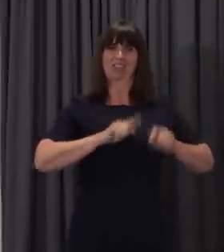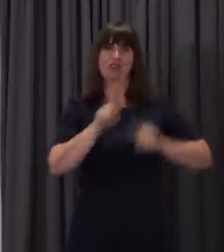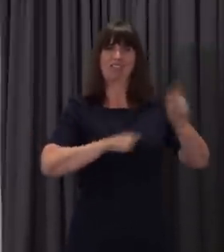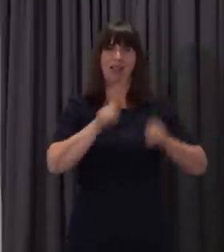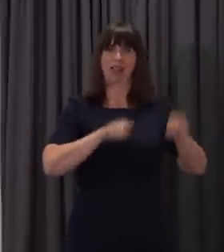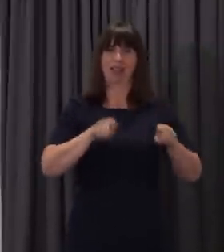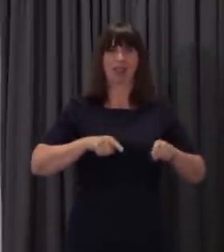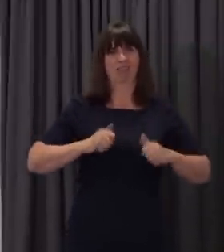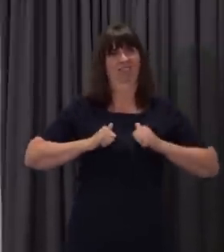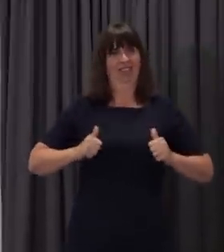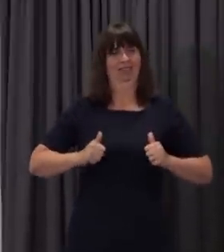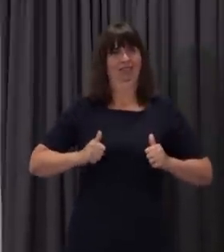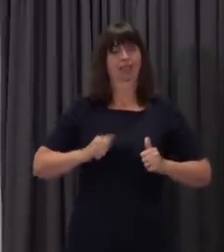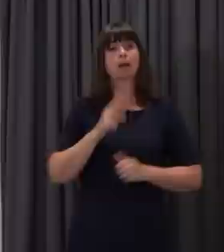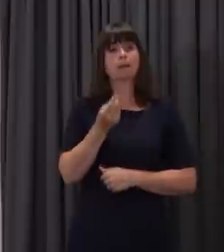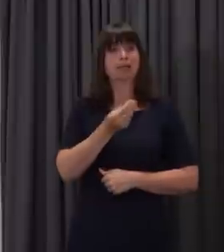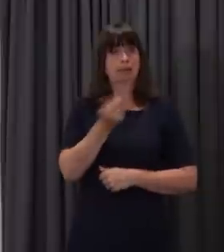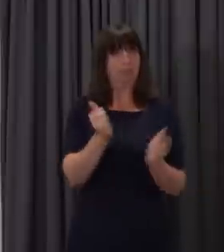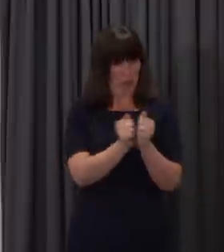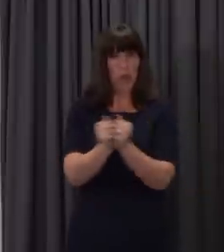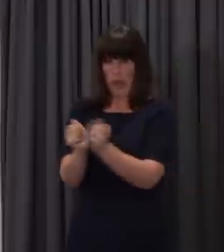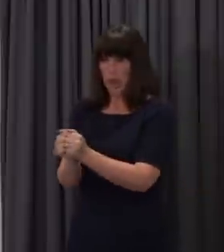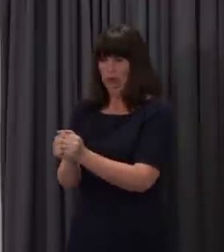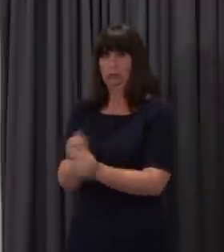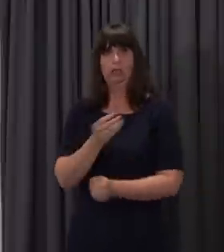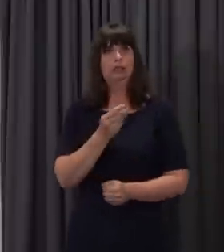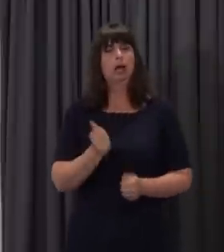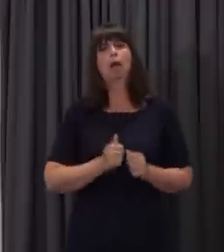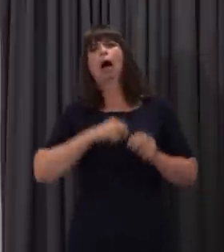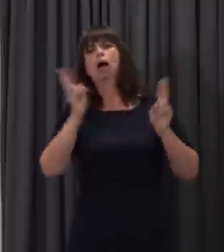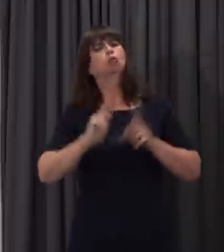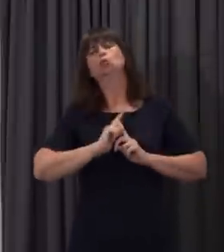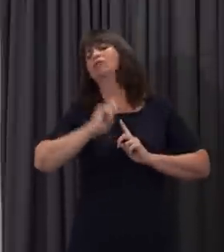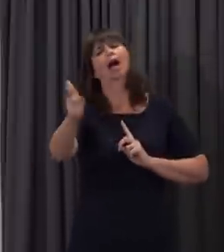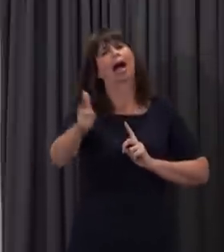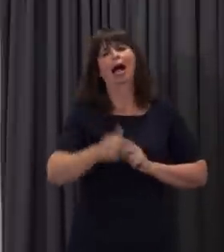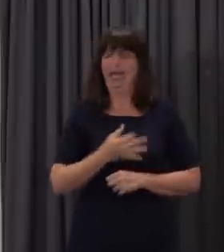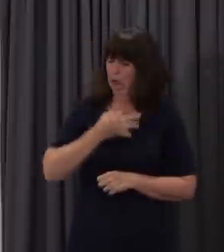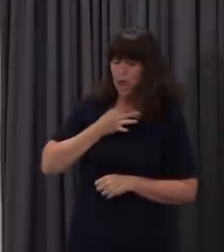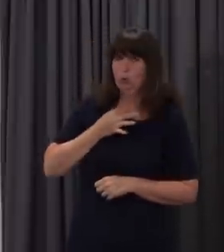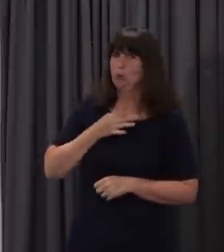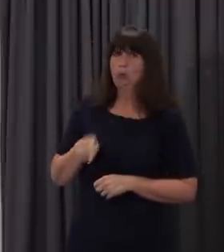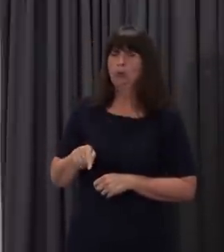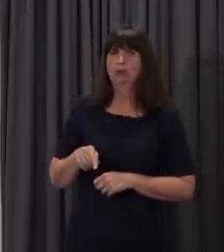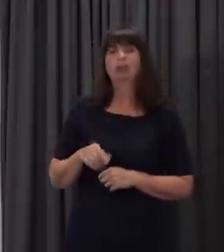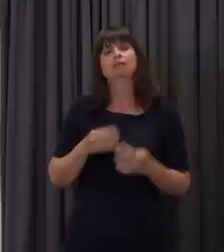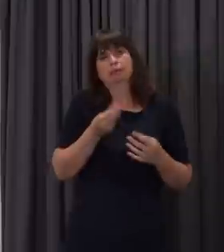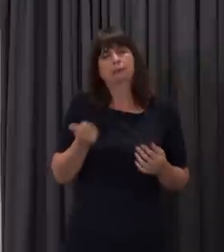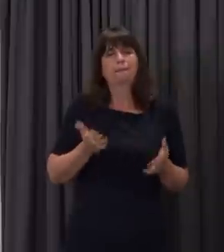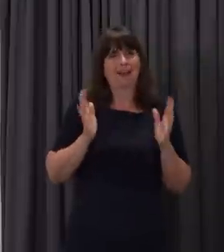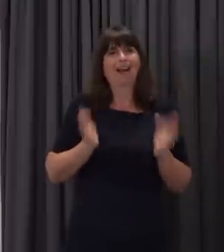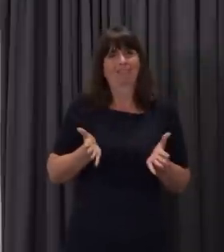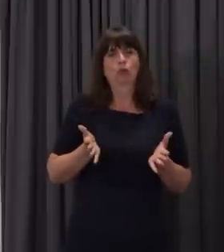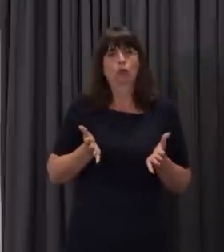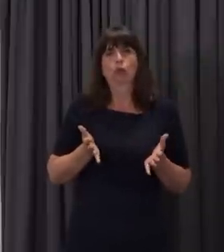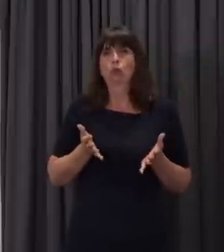recognising that for many families, school is a considerable distance away and they are reliant on